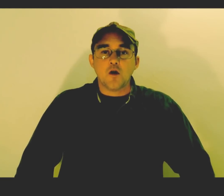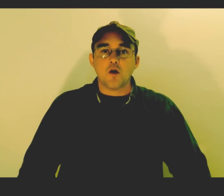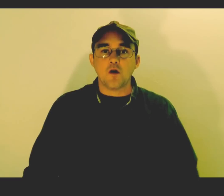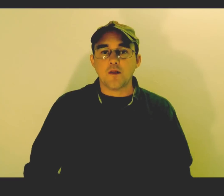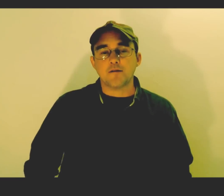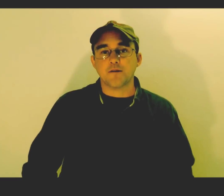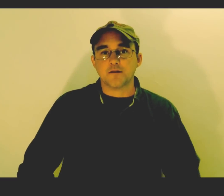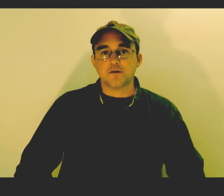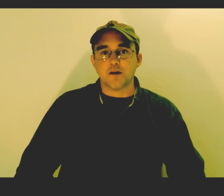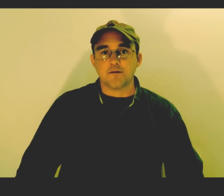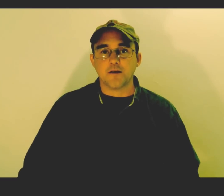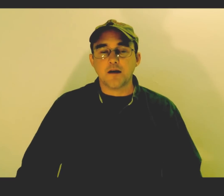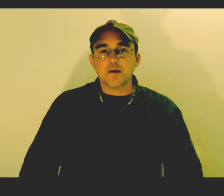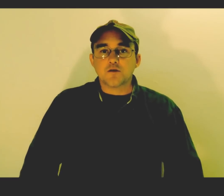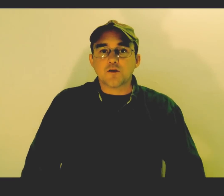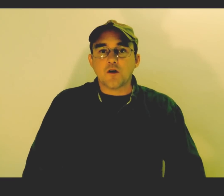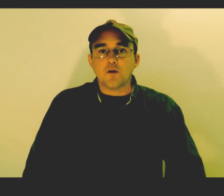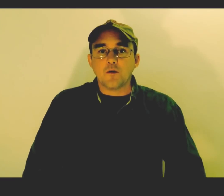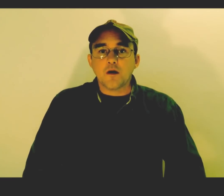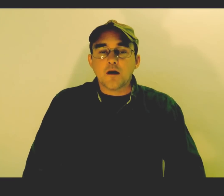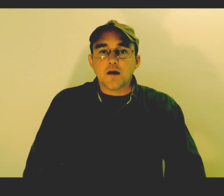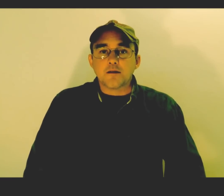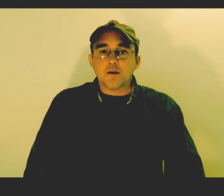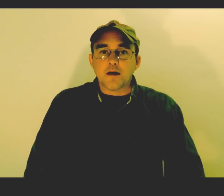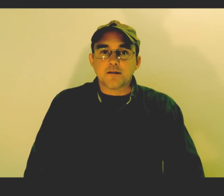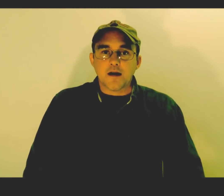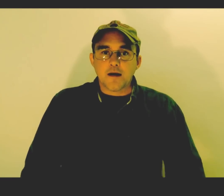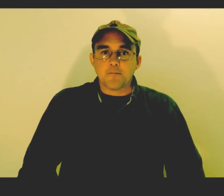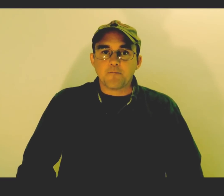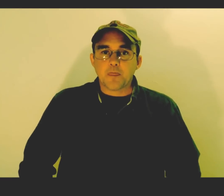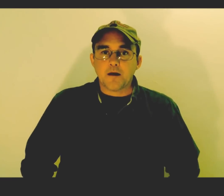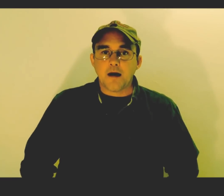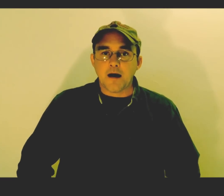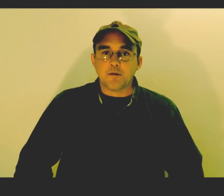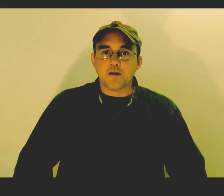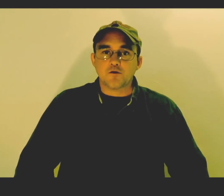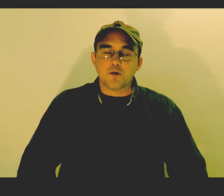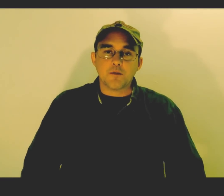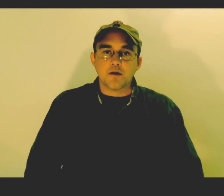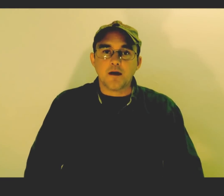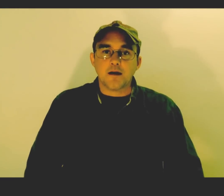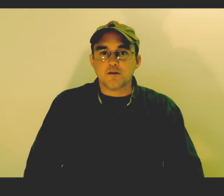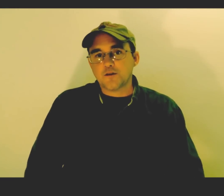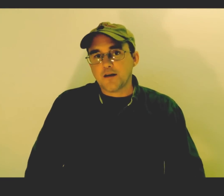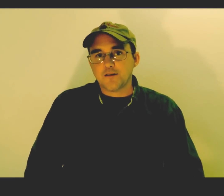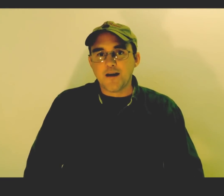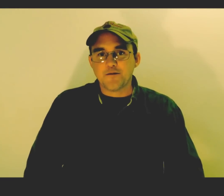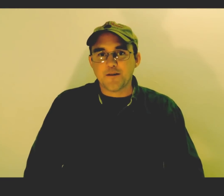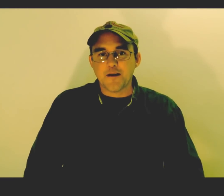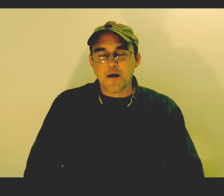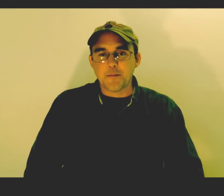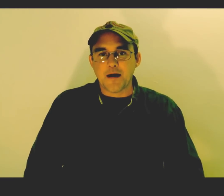all that fun stuff. So, until next time, happy swimming, and stay safe, bye.